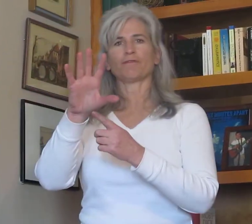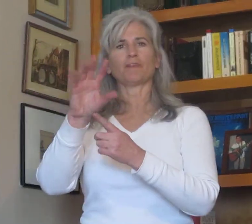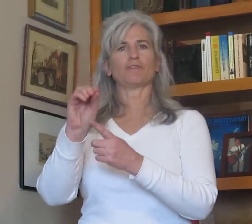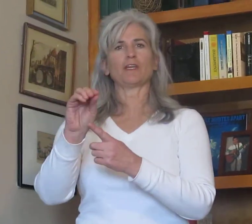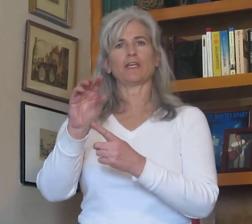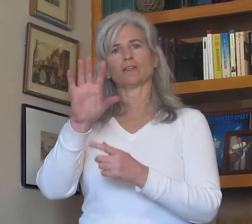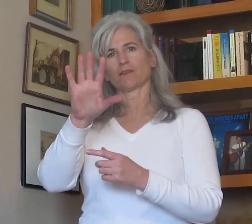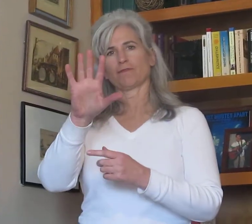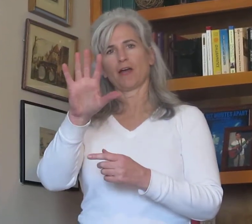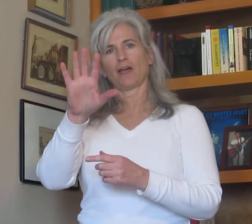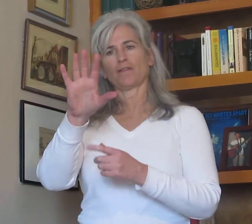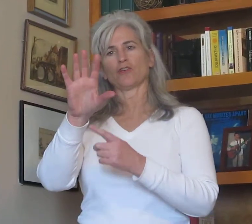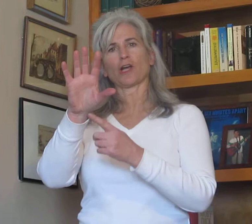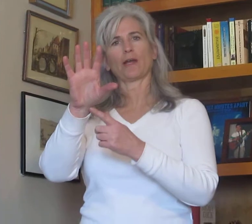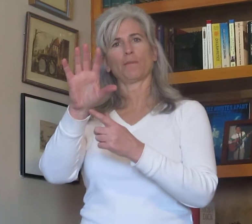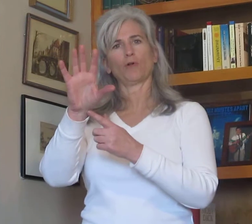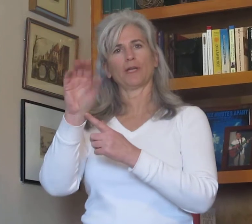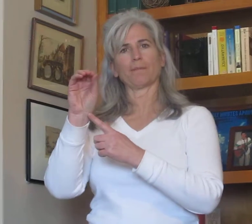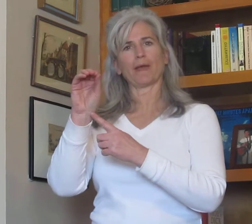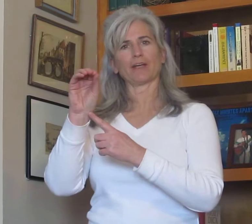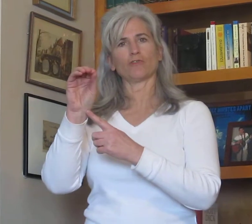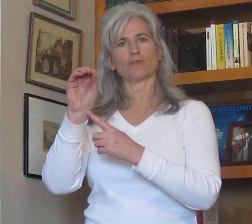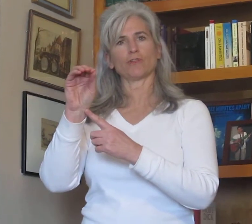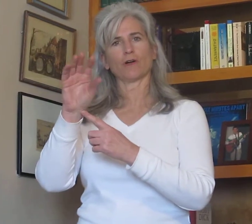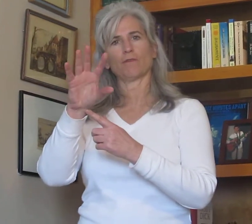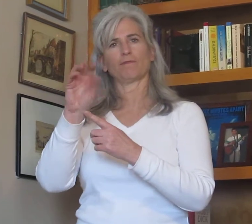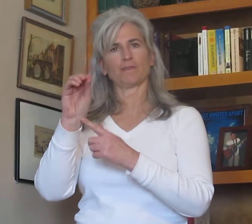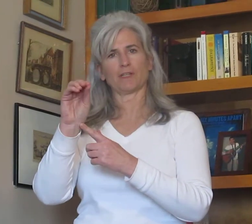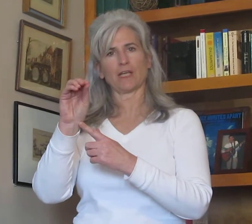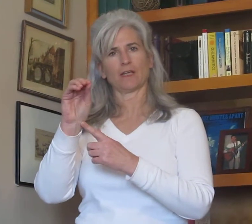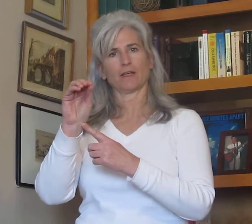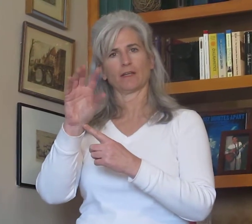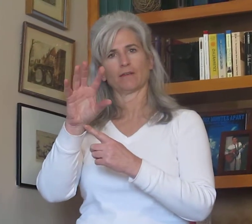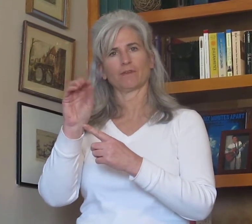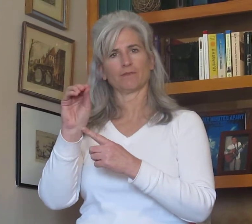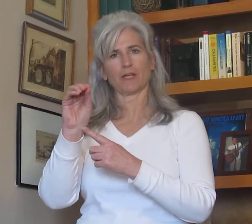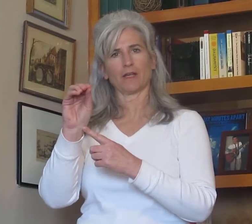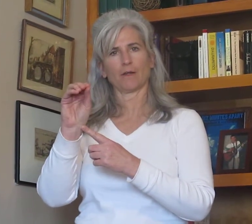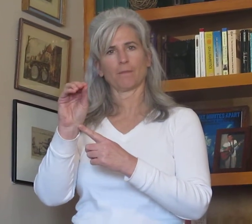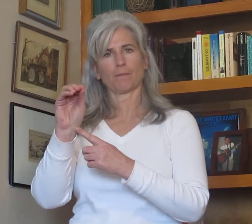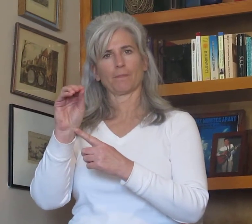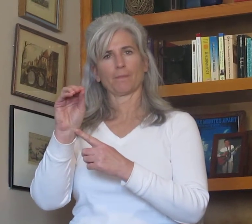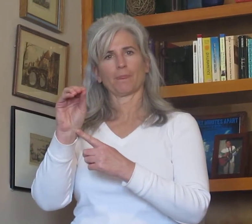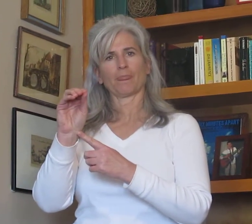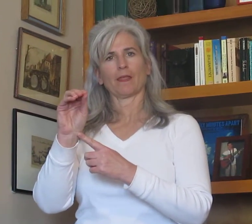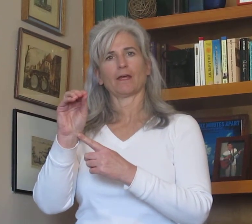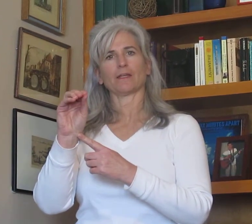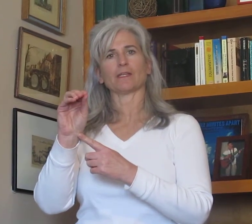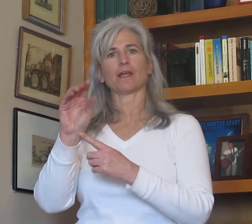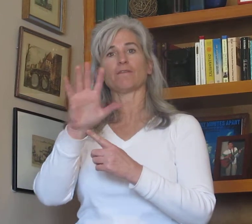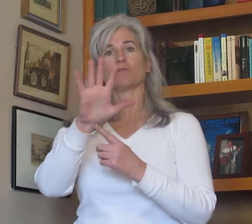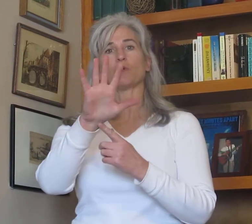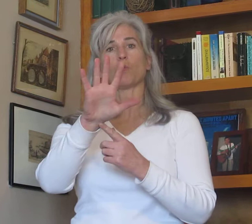50 is 5, and you're kind of pulling it back to a 0, 50, 50. And today 51,